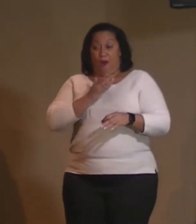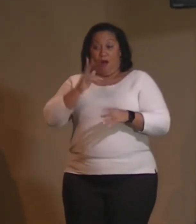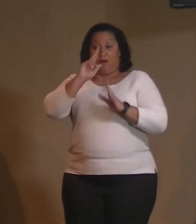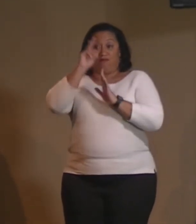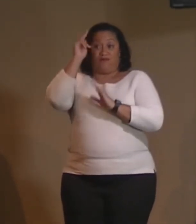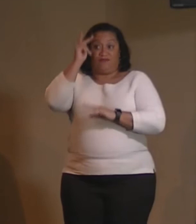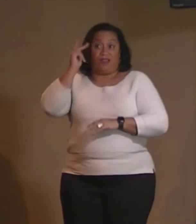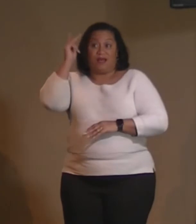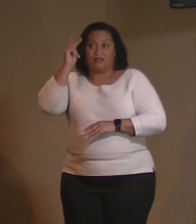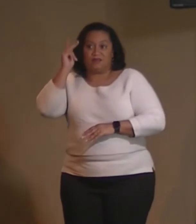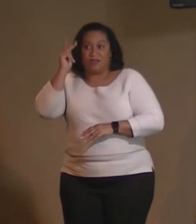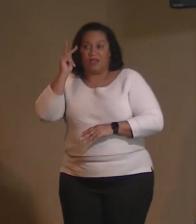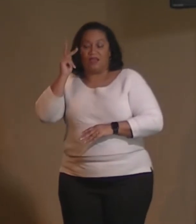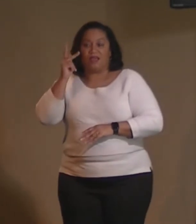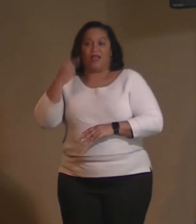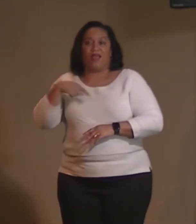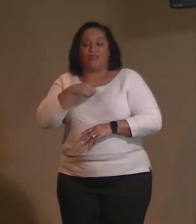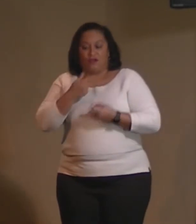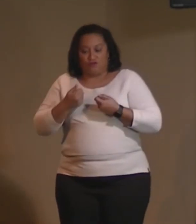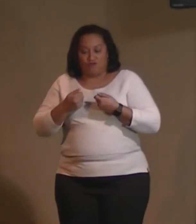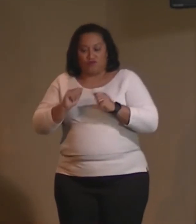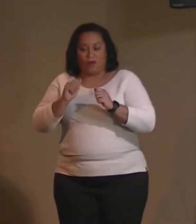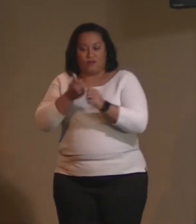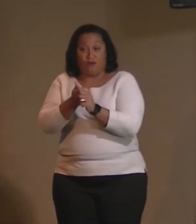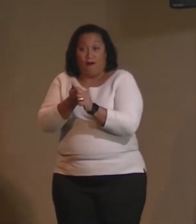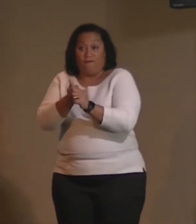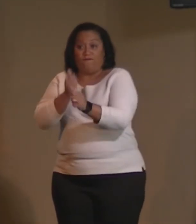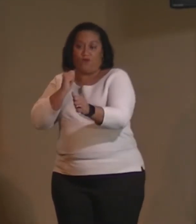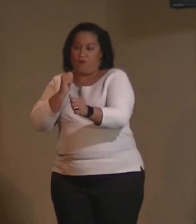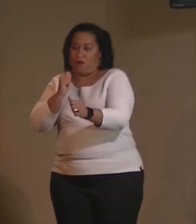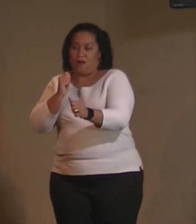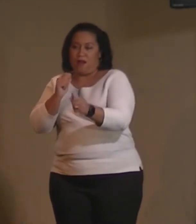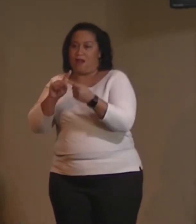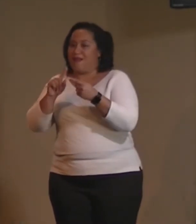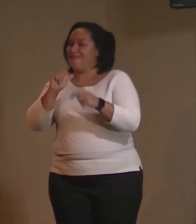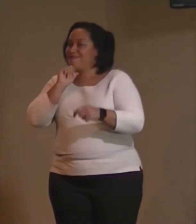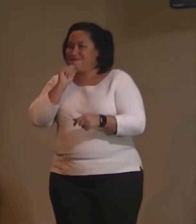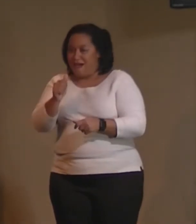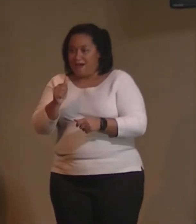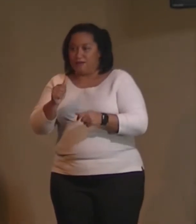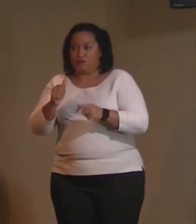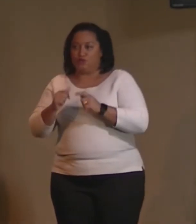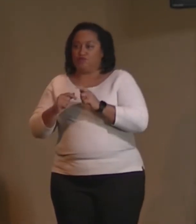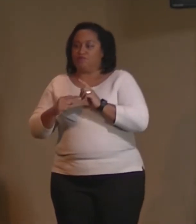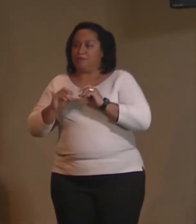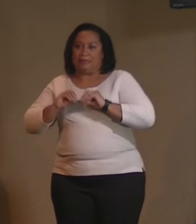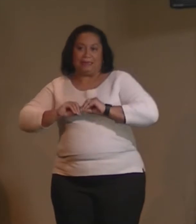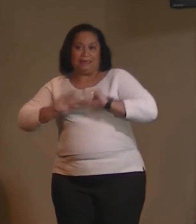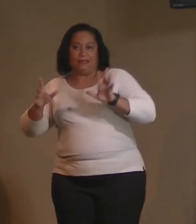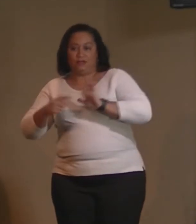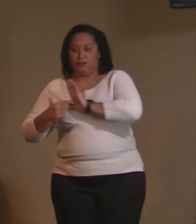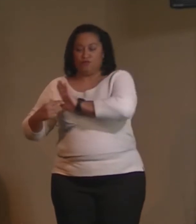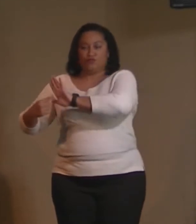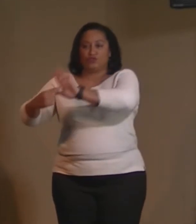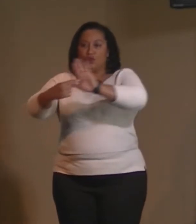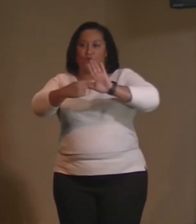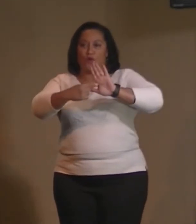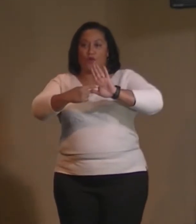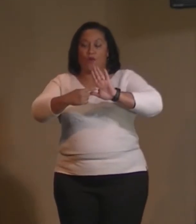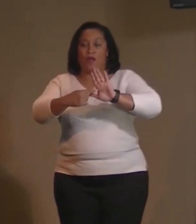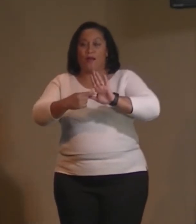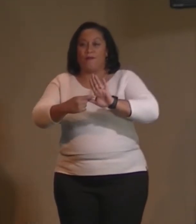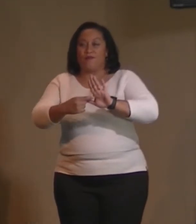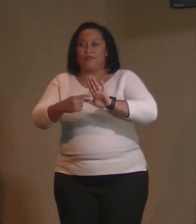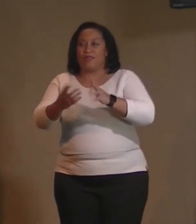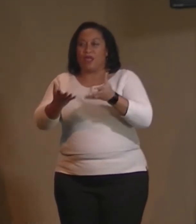rather than to be clear and state what is. I want to make sure you understand what we're not. I want to